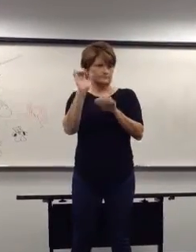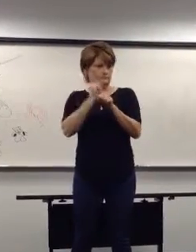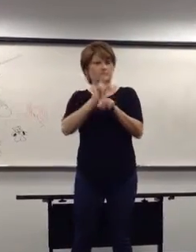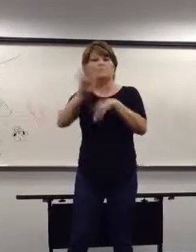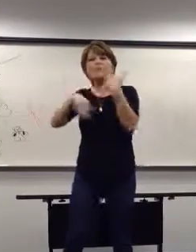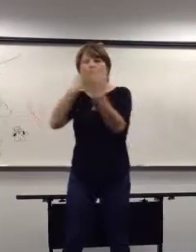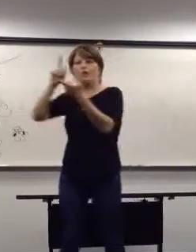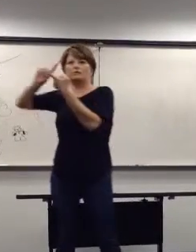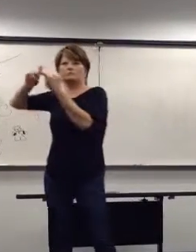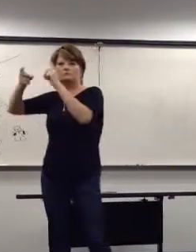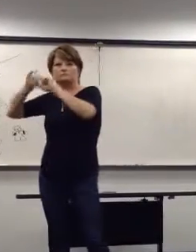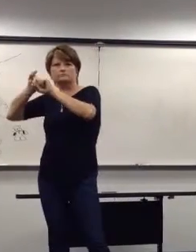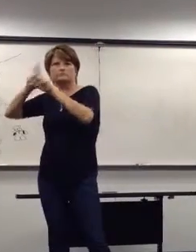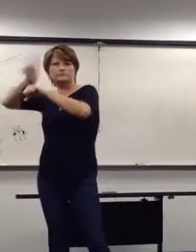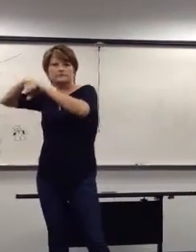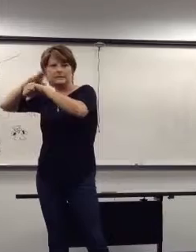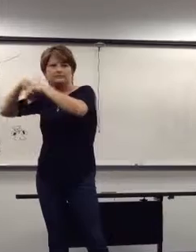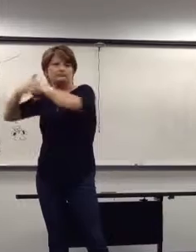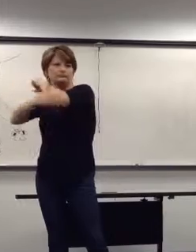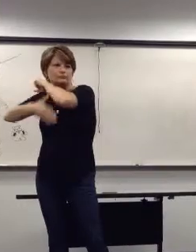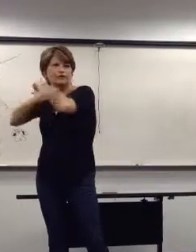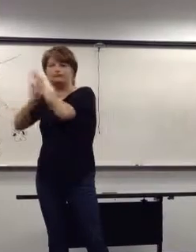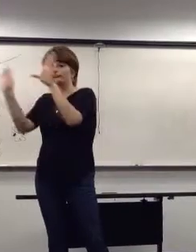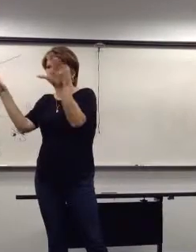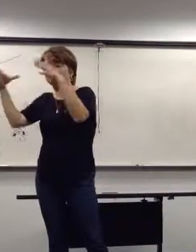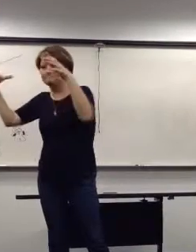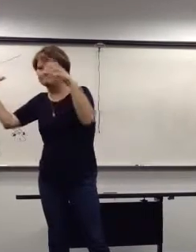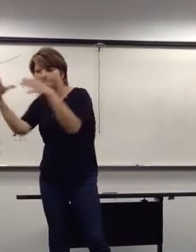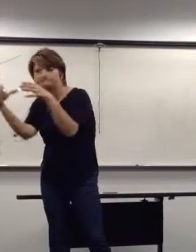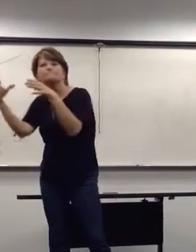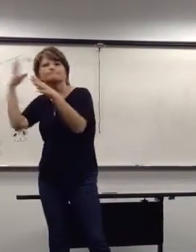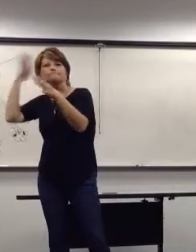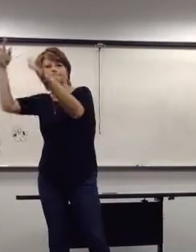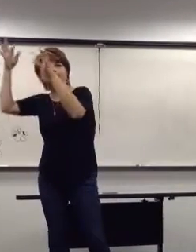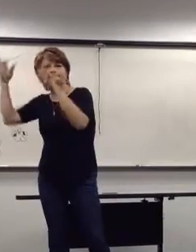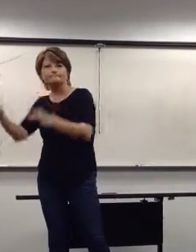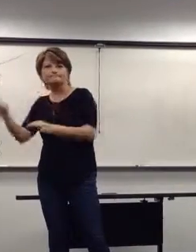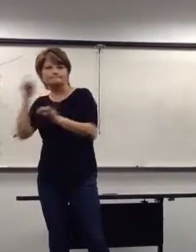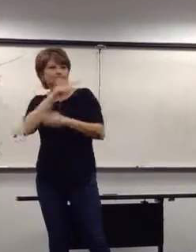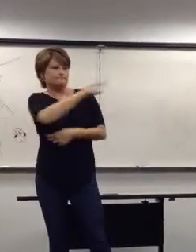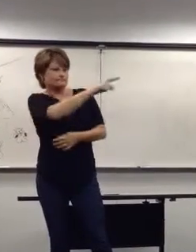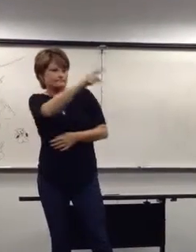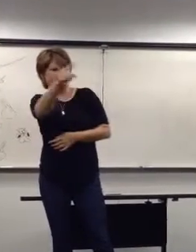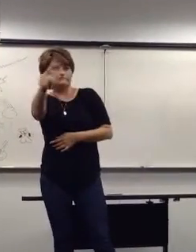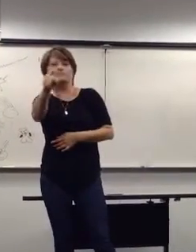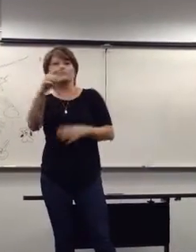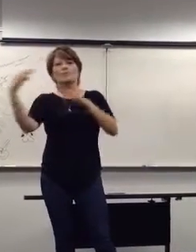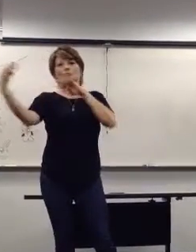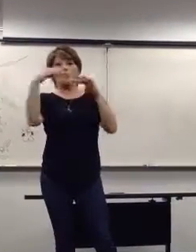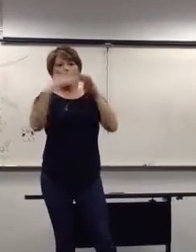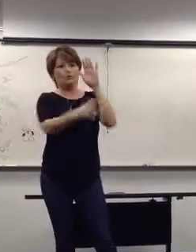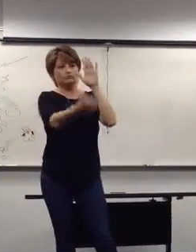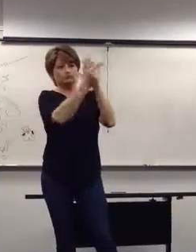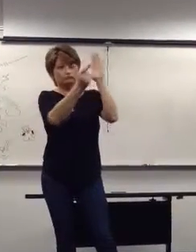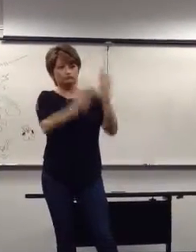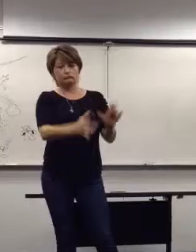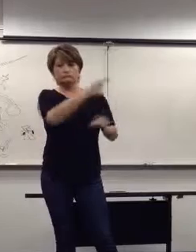you have a little bit of background knowledge about that, right? So, the national conference, so when